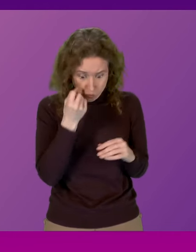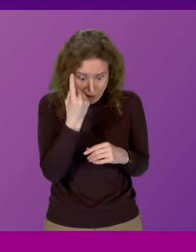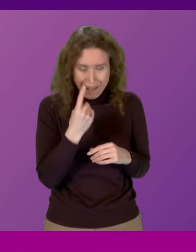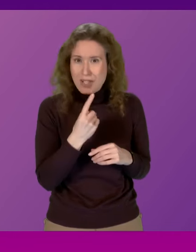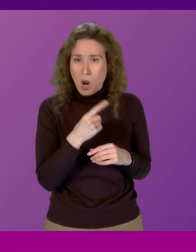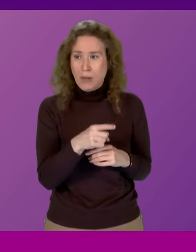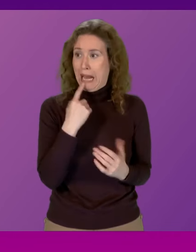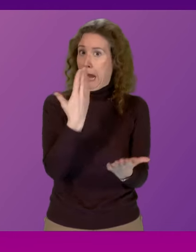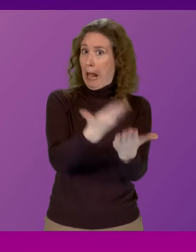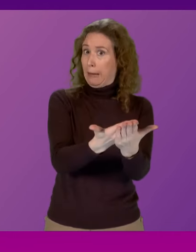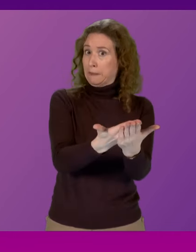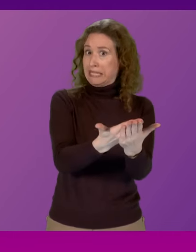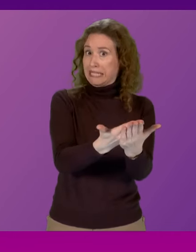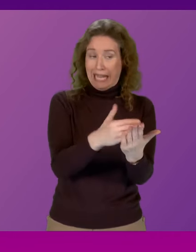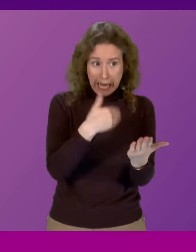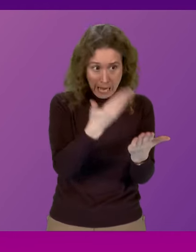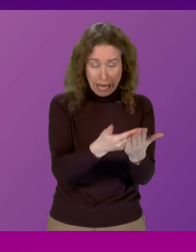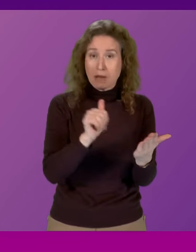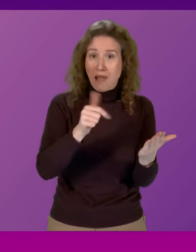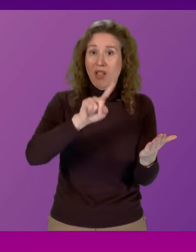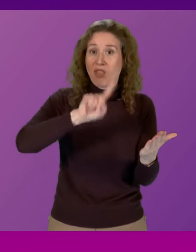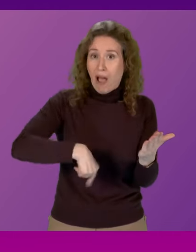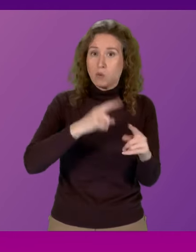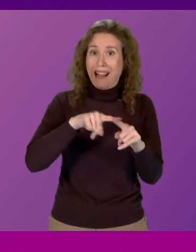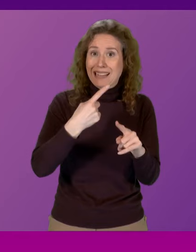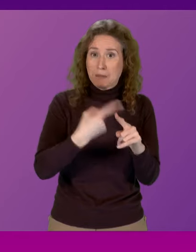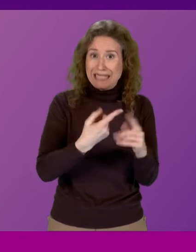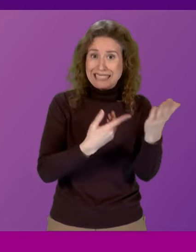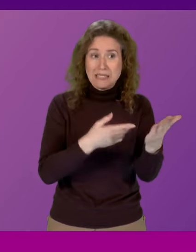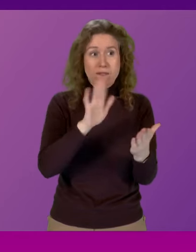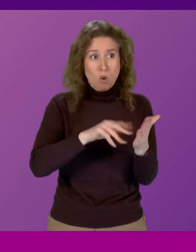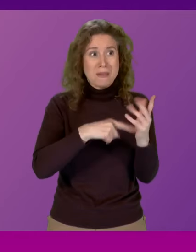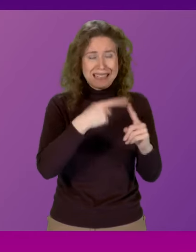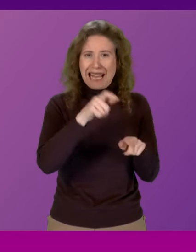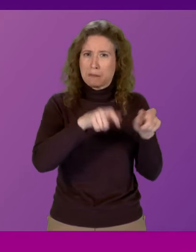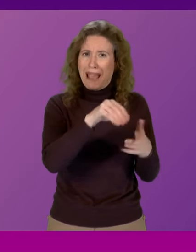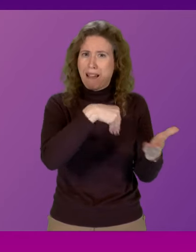He claimed this. He claimed £11,000 from the taxpayer.